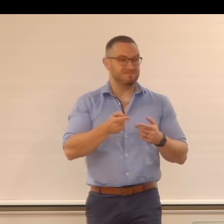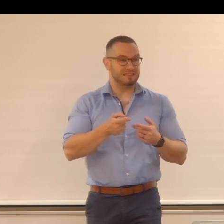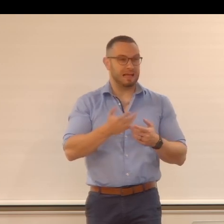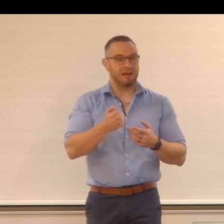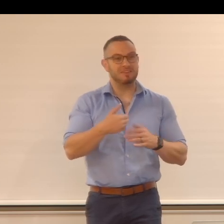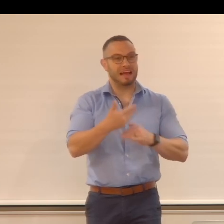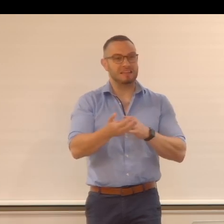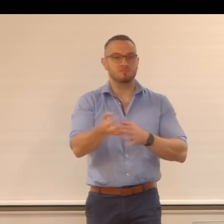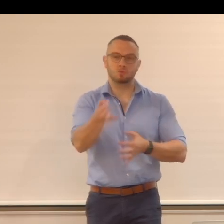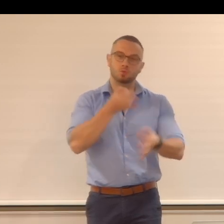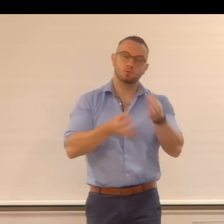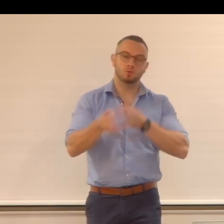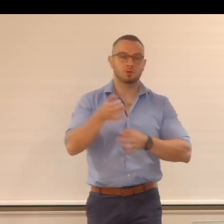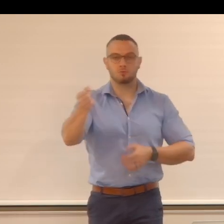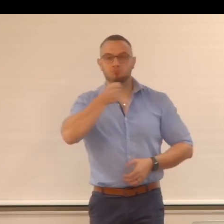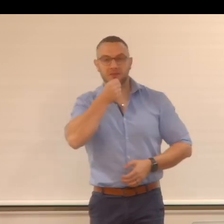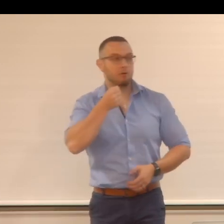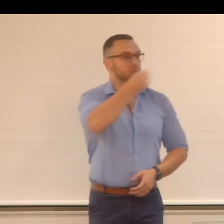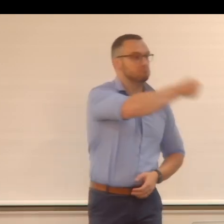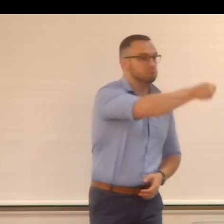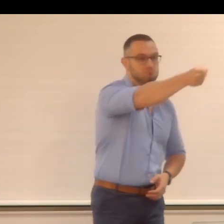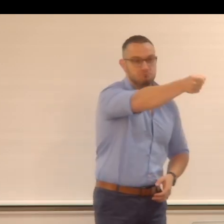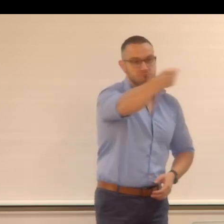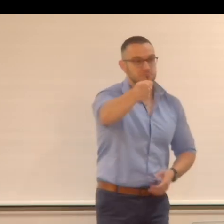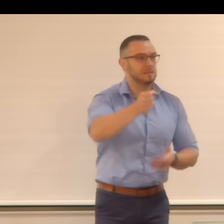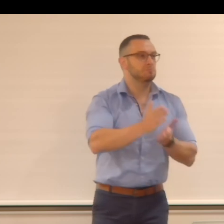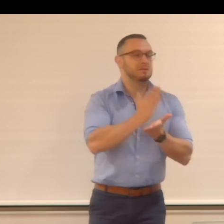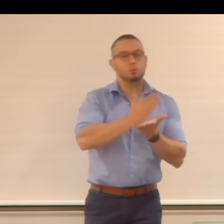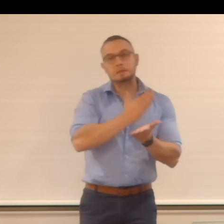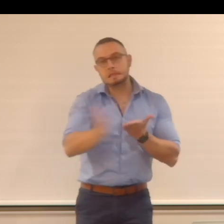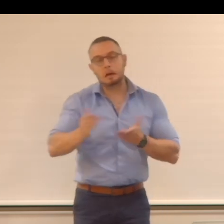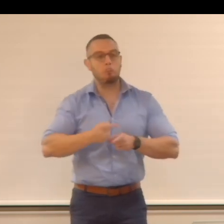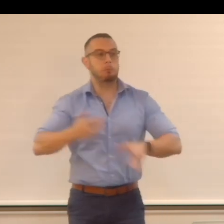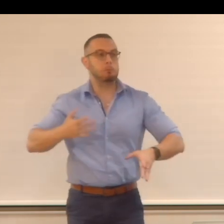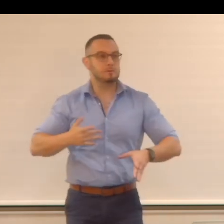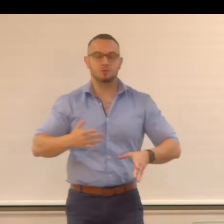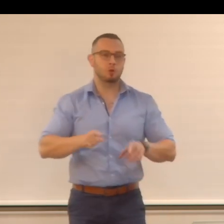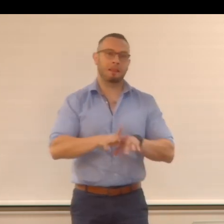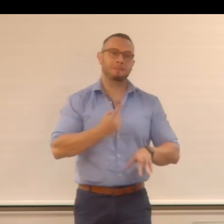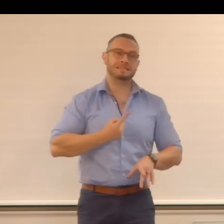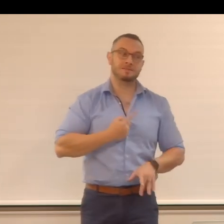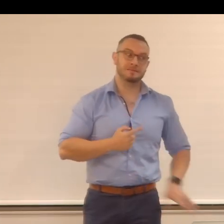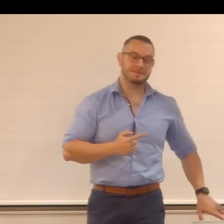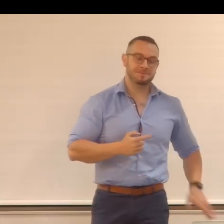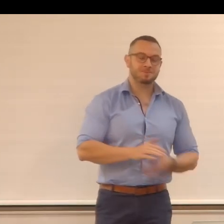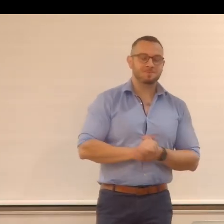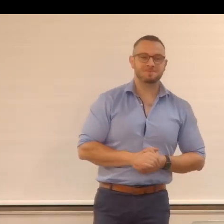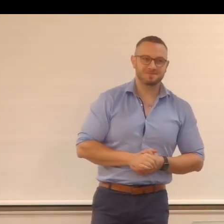&A. So we'll be passing microphones. Just make sure, again, that you speak clearly, not too quickly. So not like what I'm doing right now, I guess.